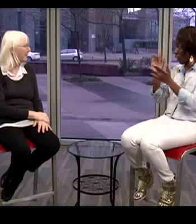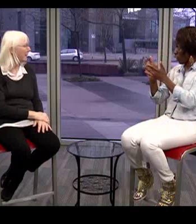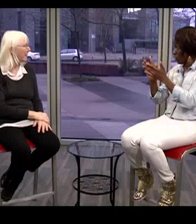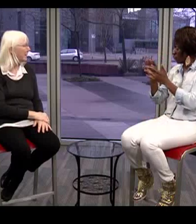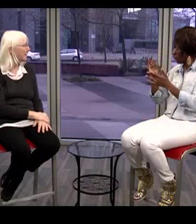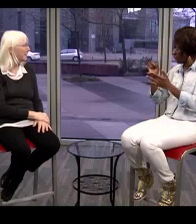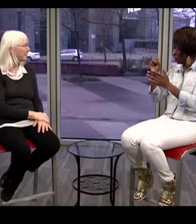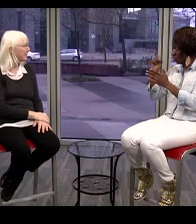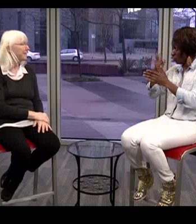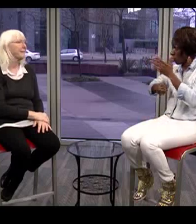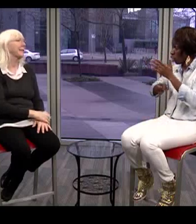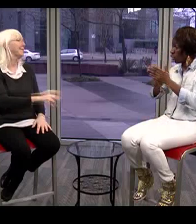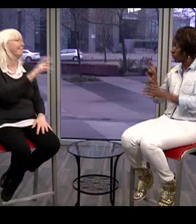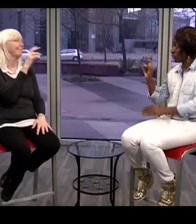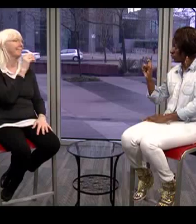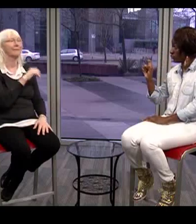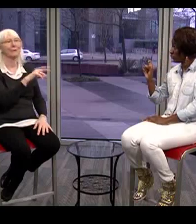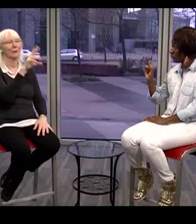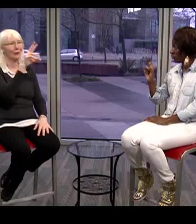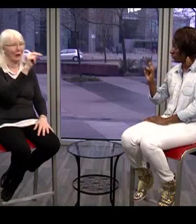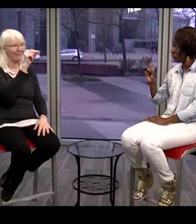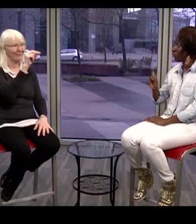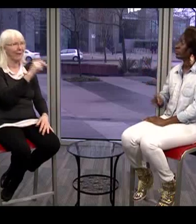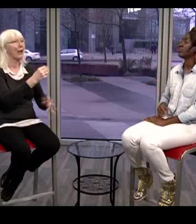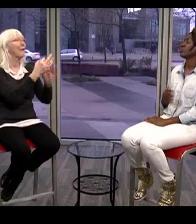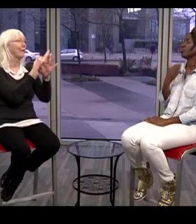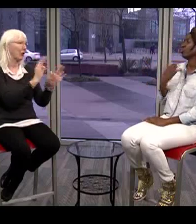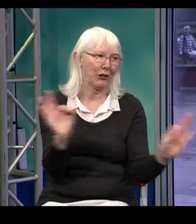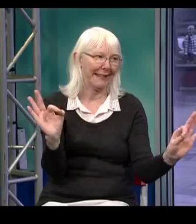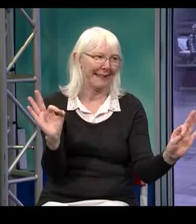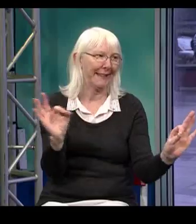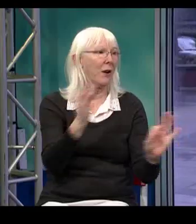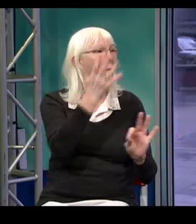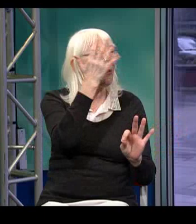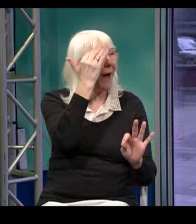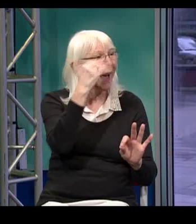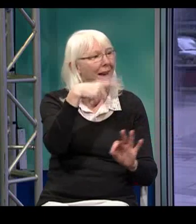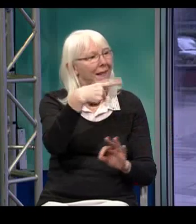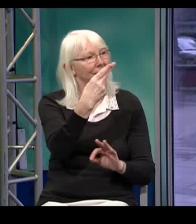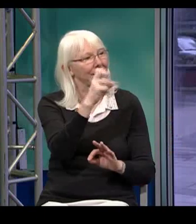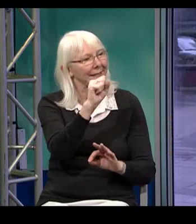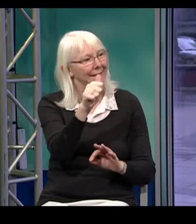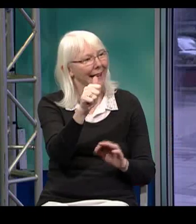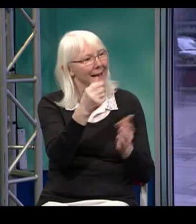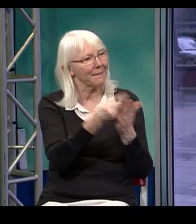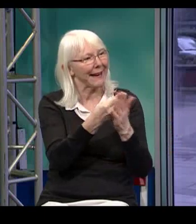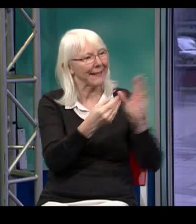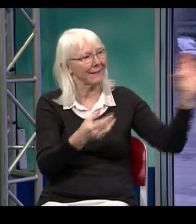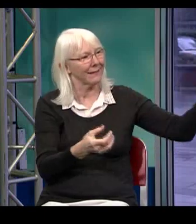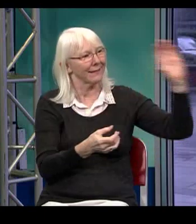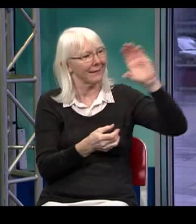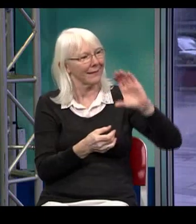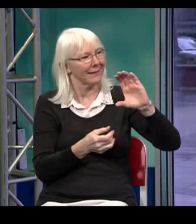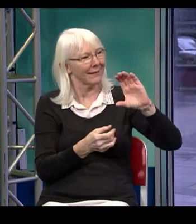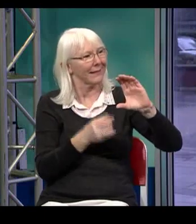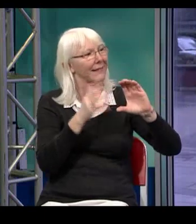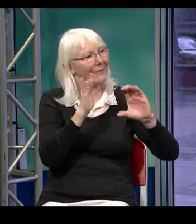And is there a charge to get in touch with MIS? No. There's no charge for our service. We are fully funded by the